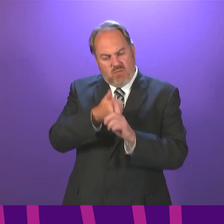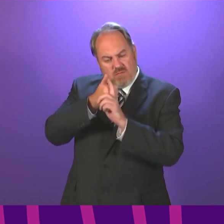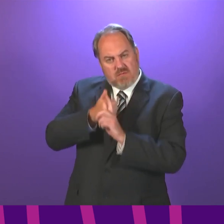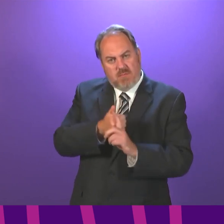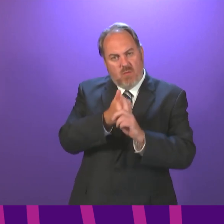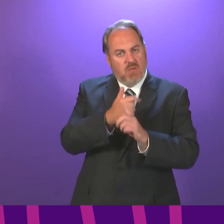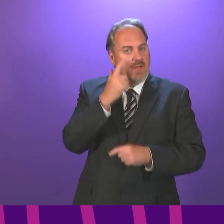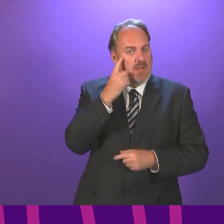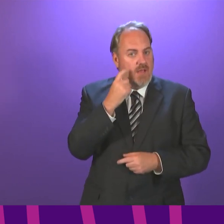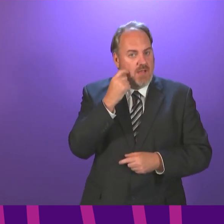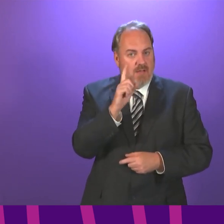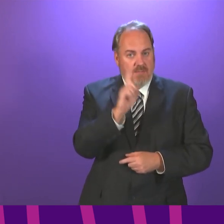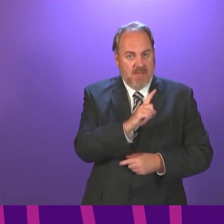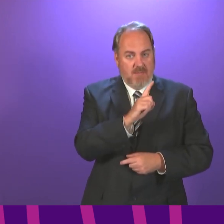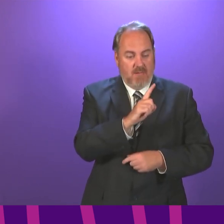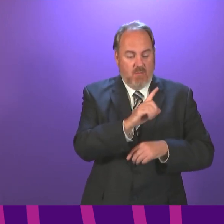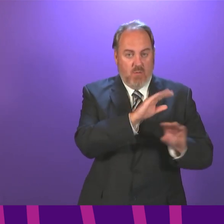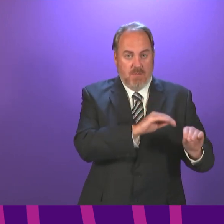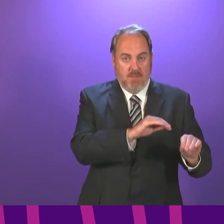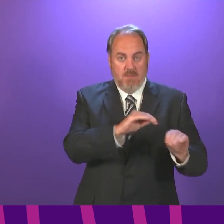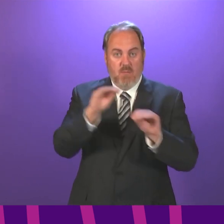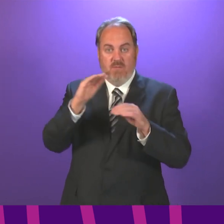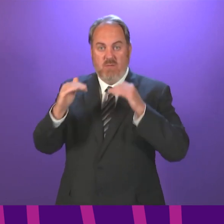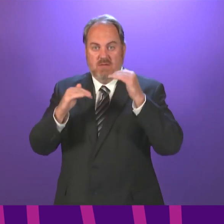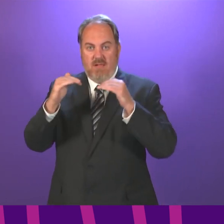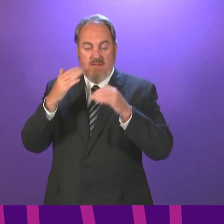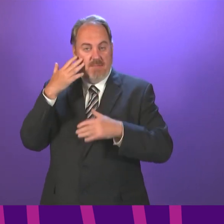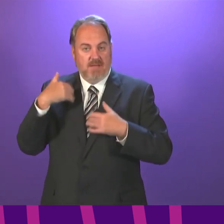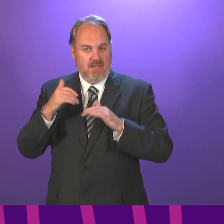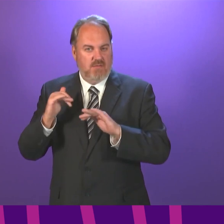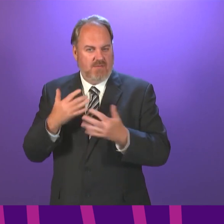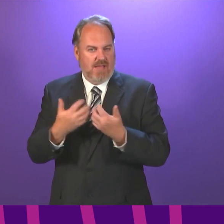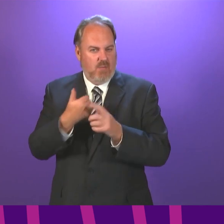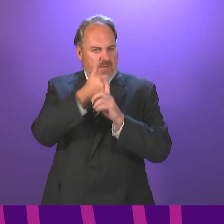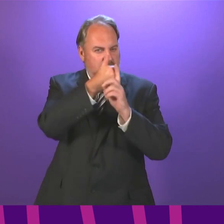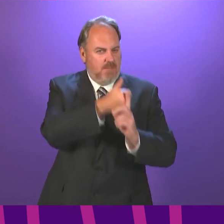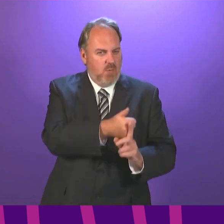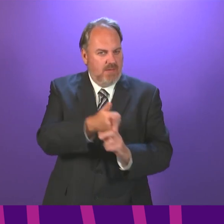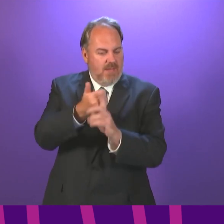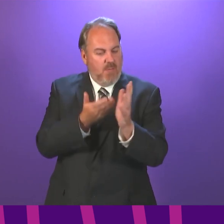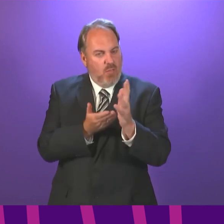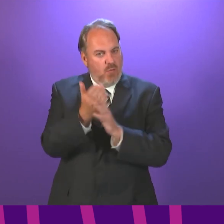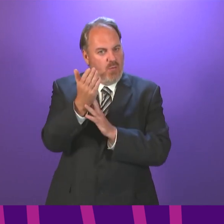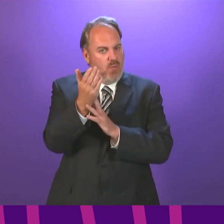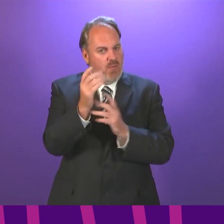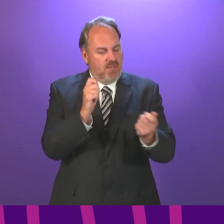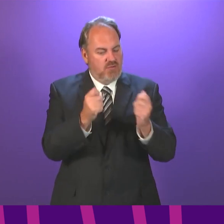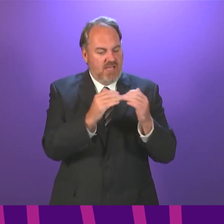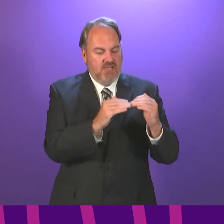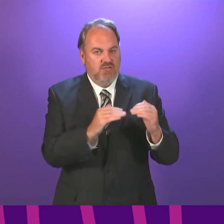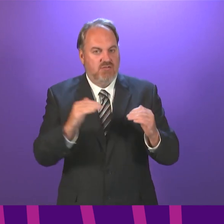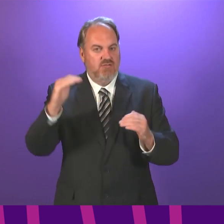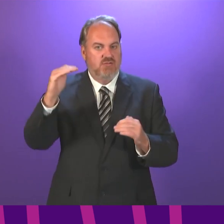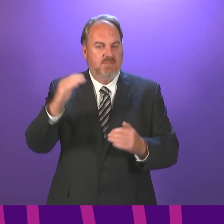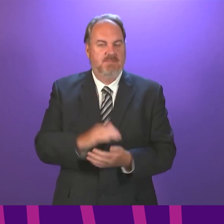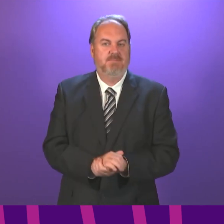people moving from child to adult mental health services? The First Minister. Gallacher Yes,